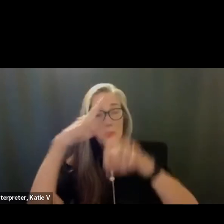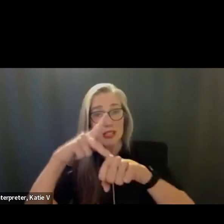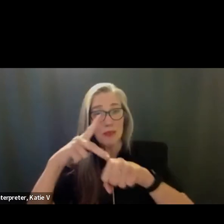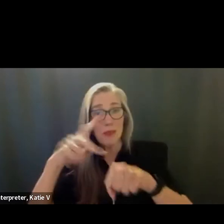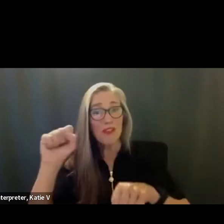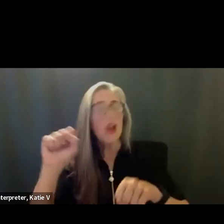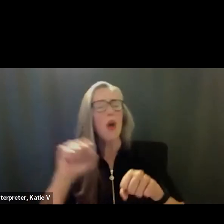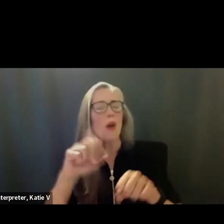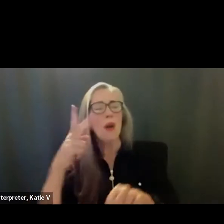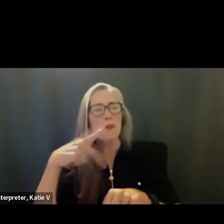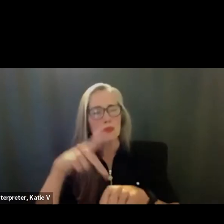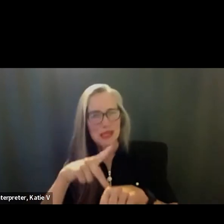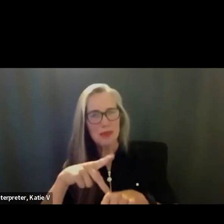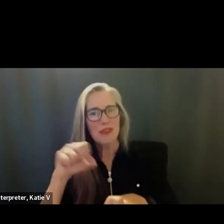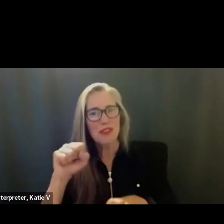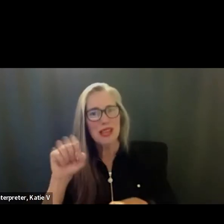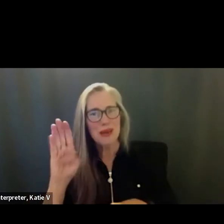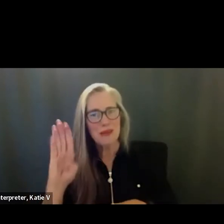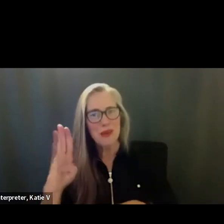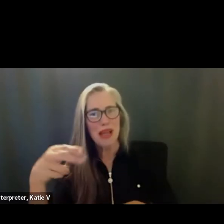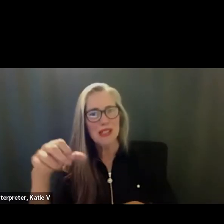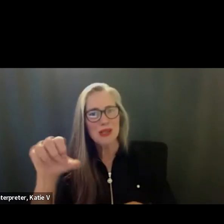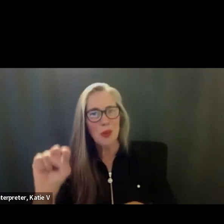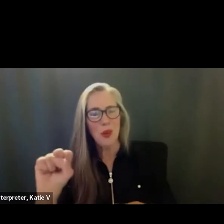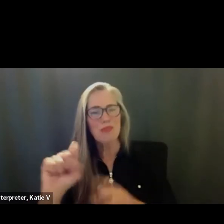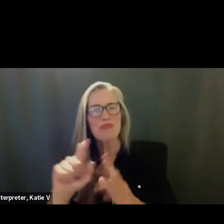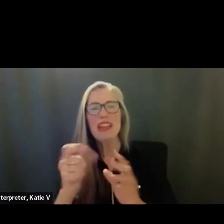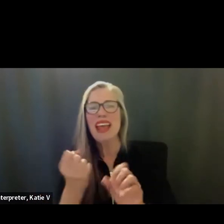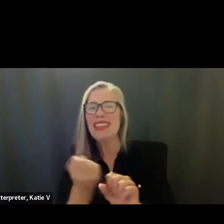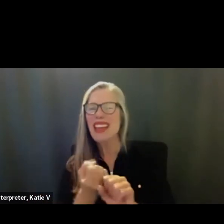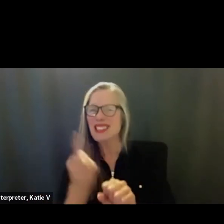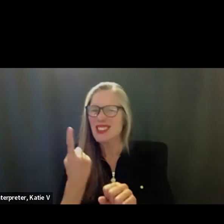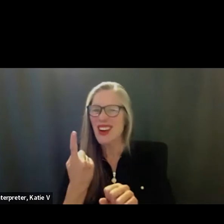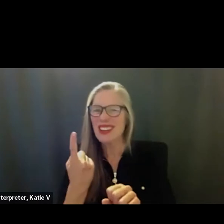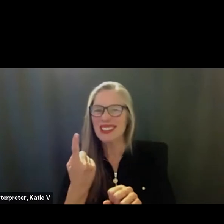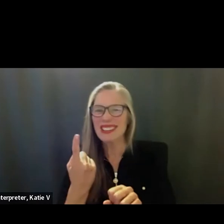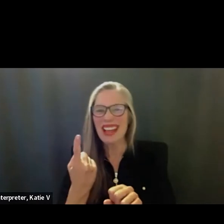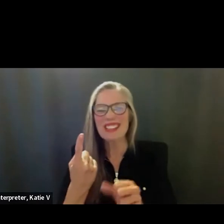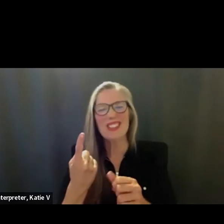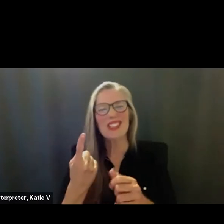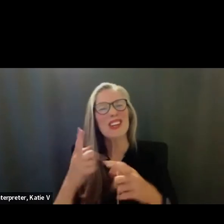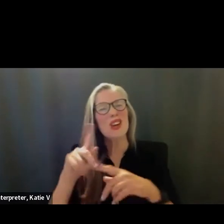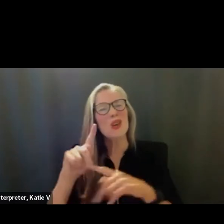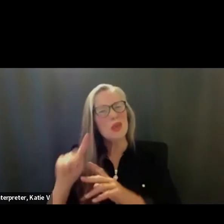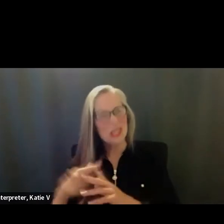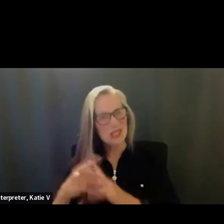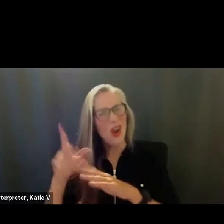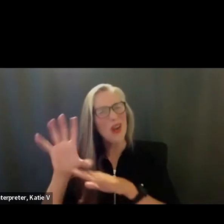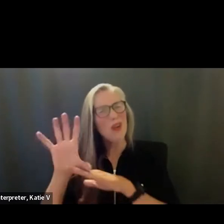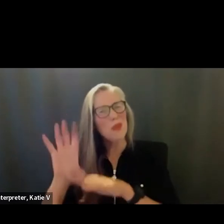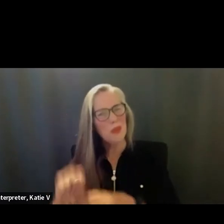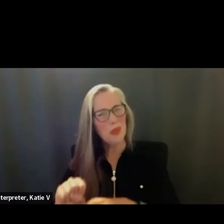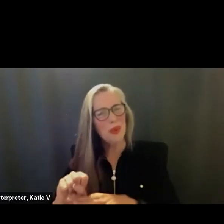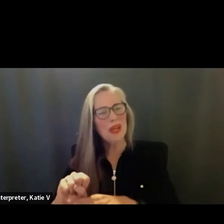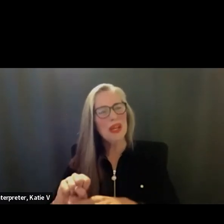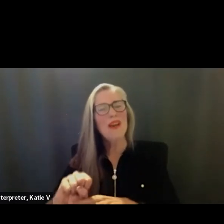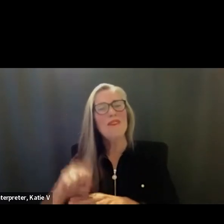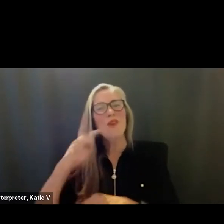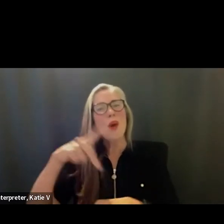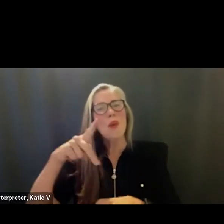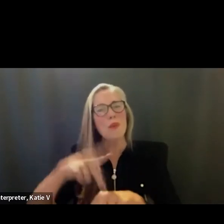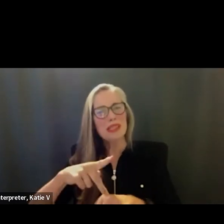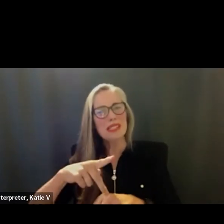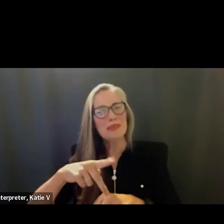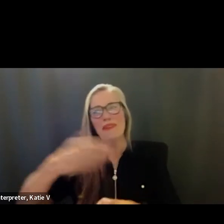year, we really wanted to have an opportunity to have our principals have a chance to come and let the board know a little bit about their schools so that you can also